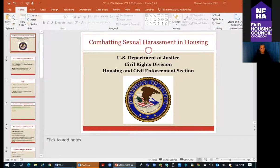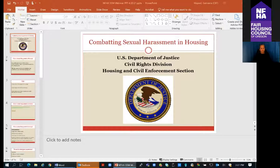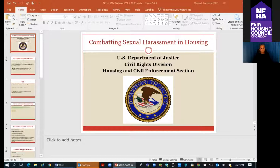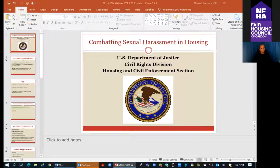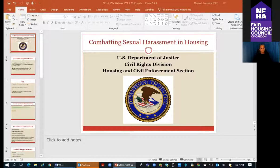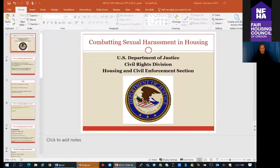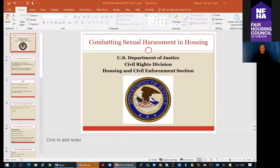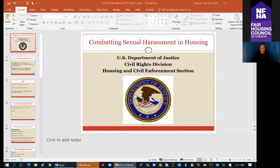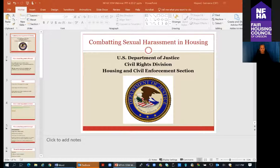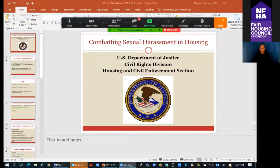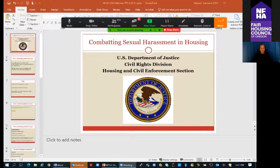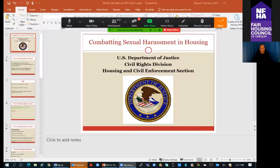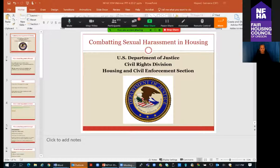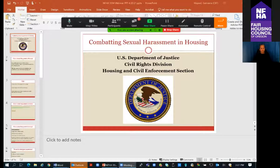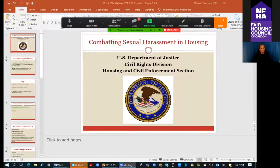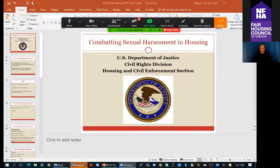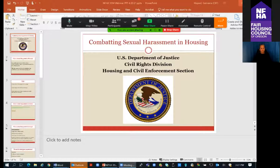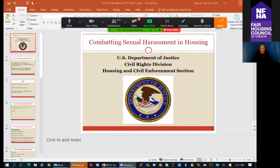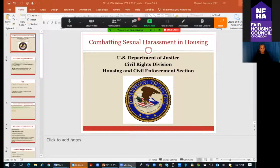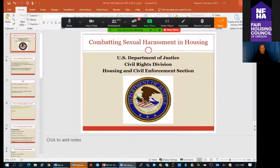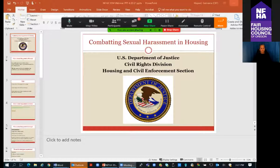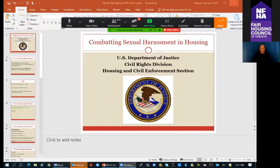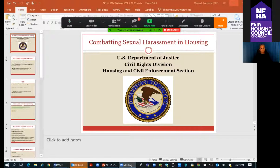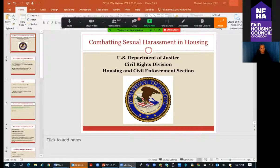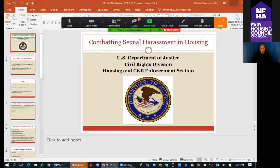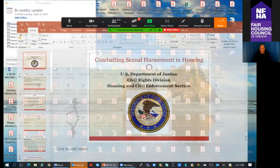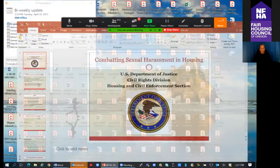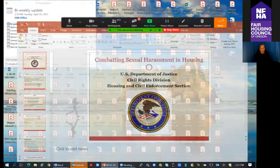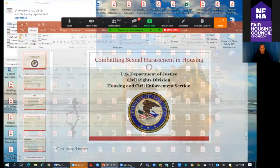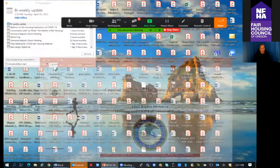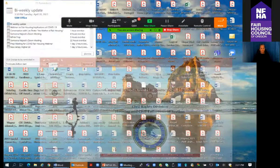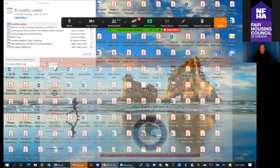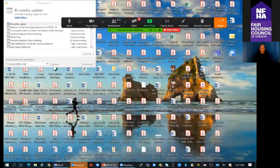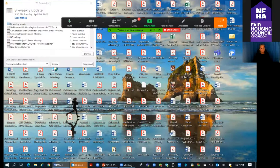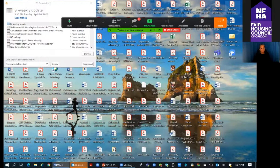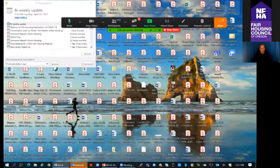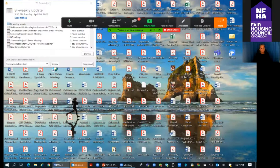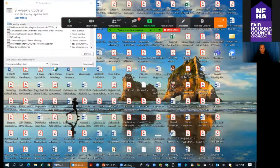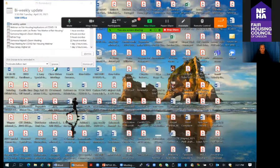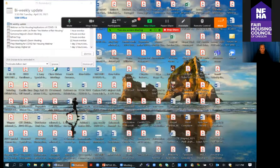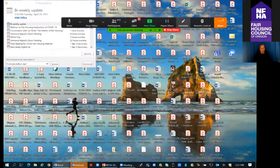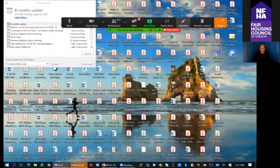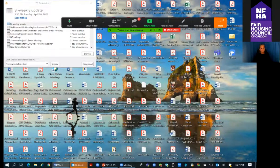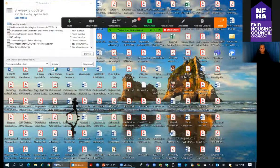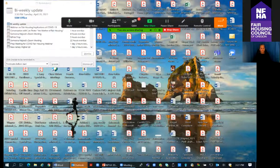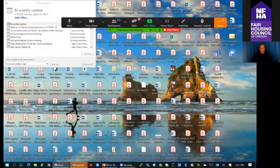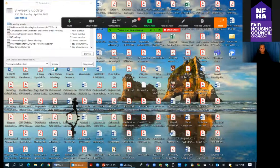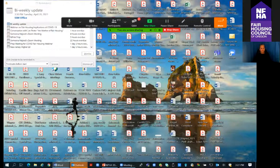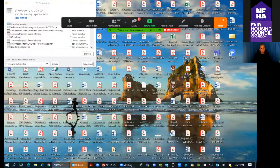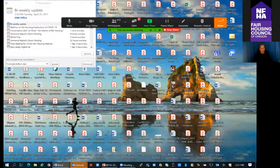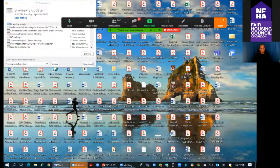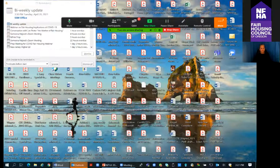priority areas for us this year, or in the past really several years, has been